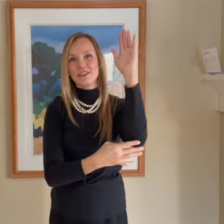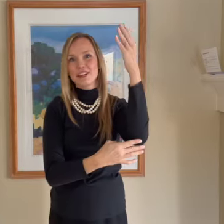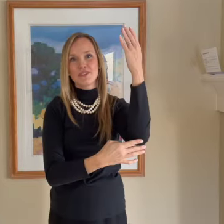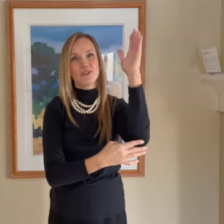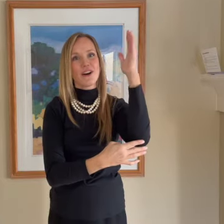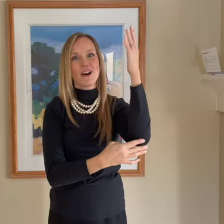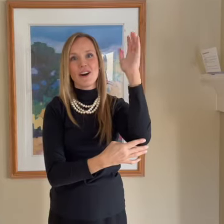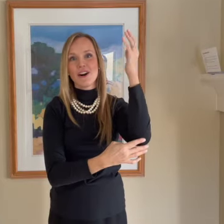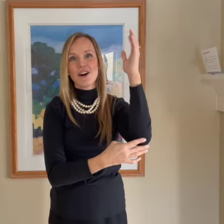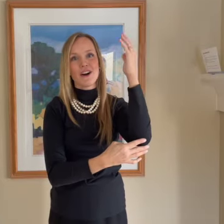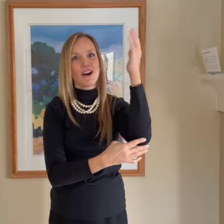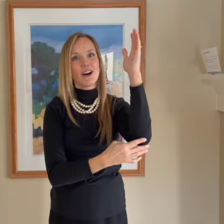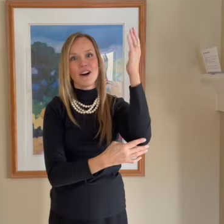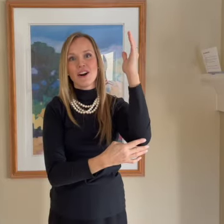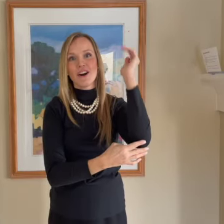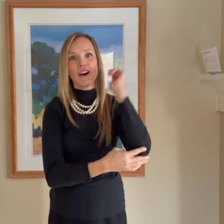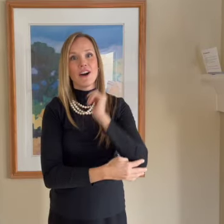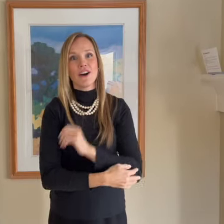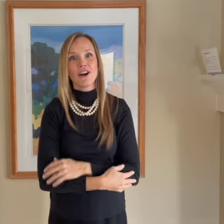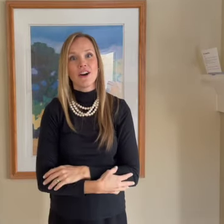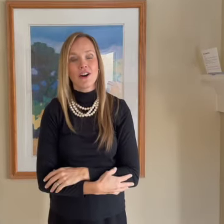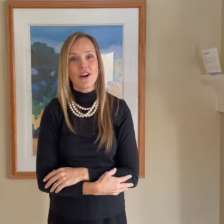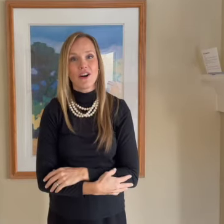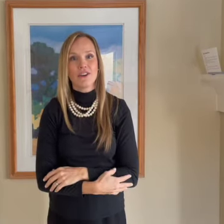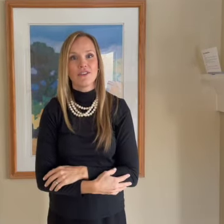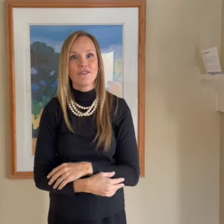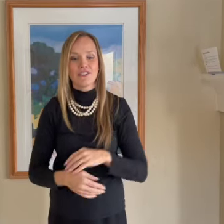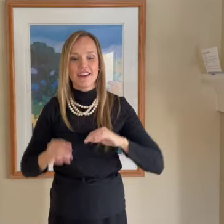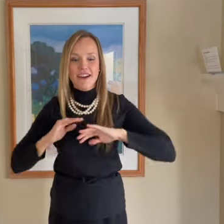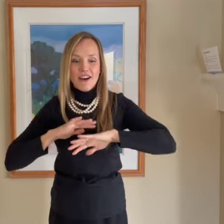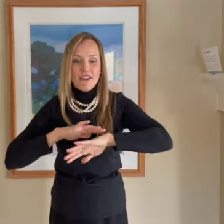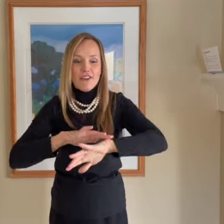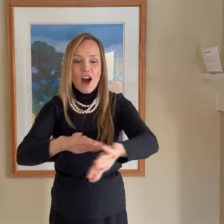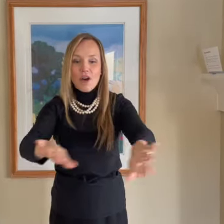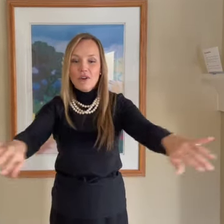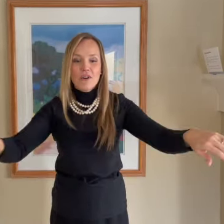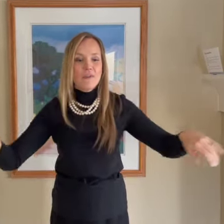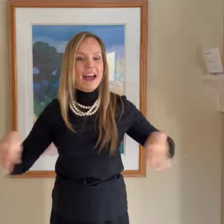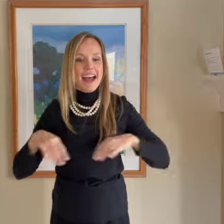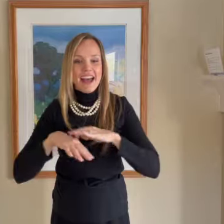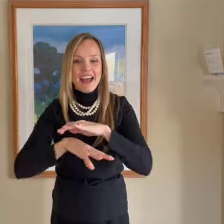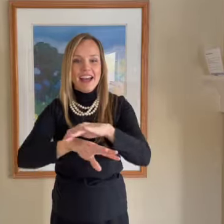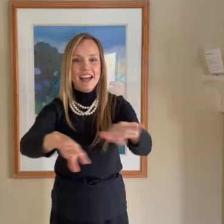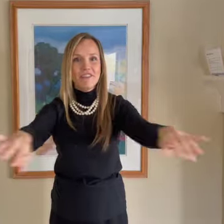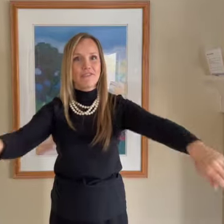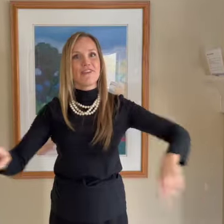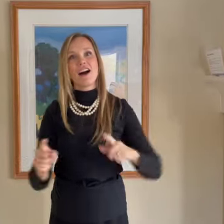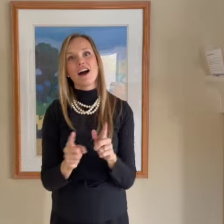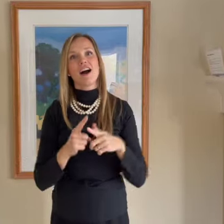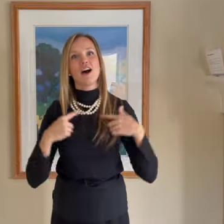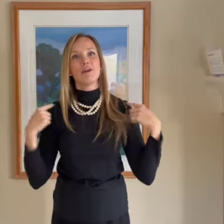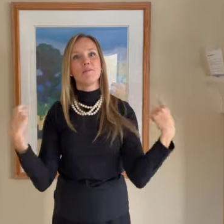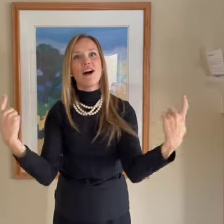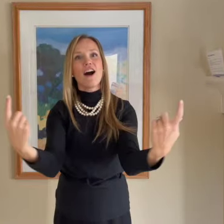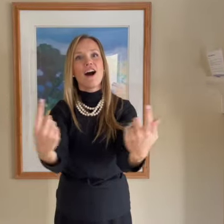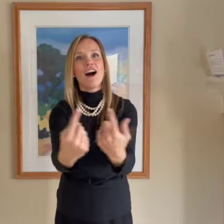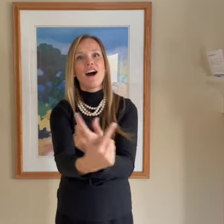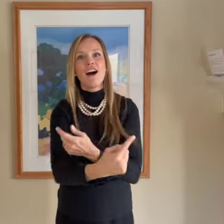grove. Far away from all